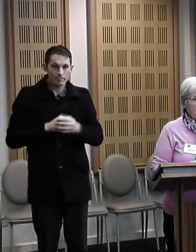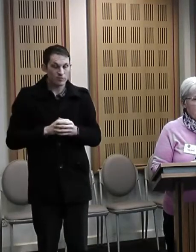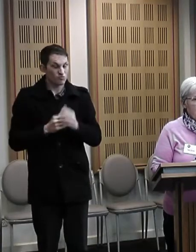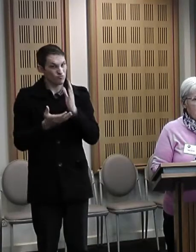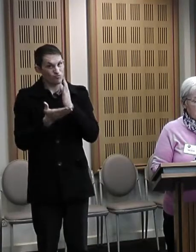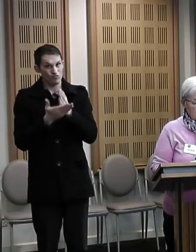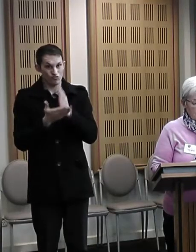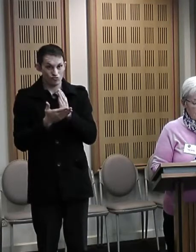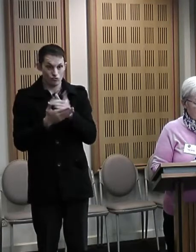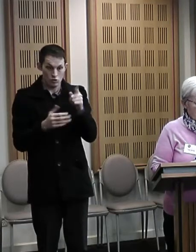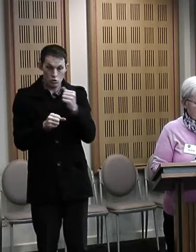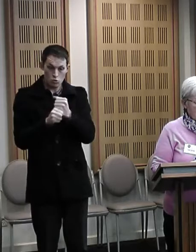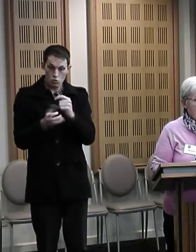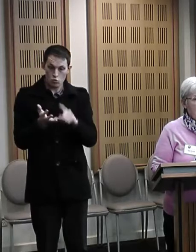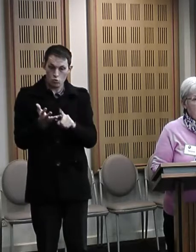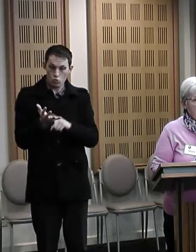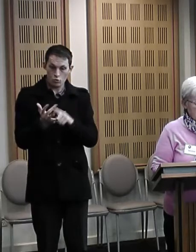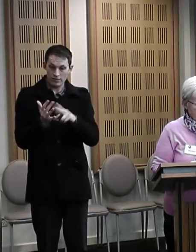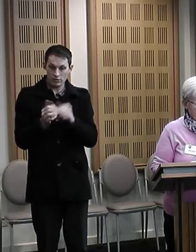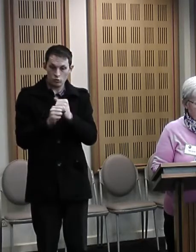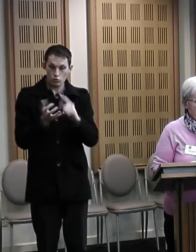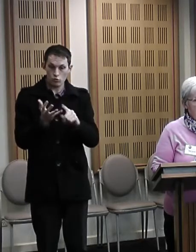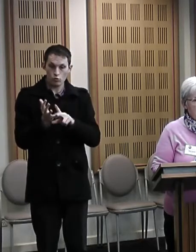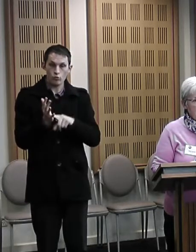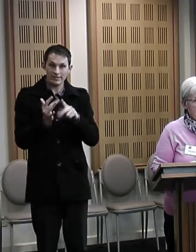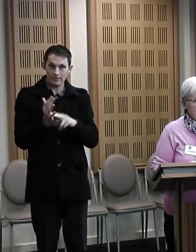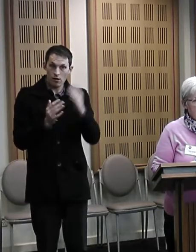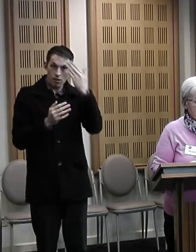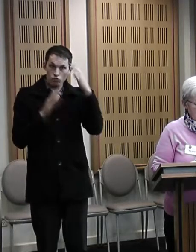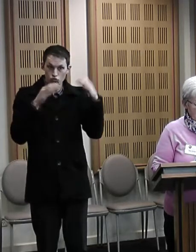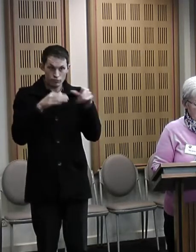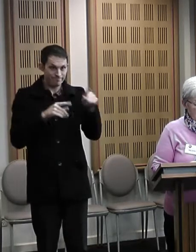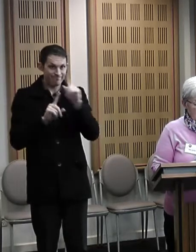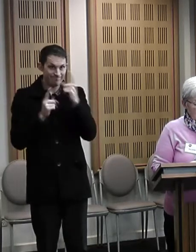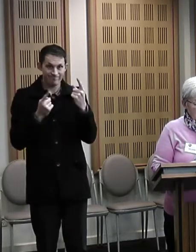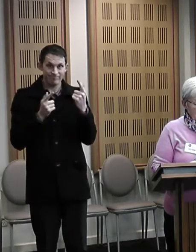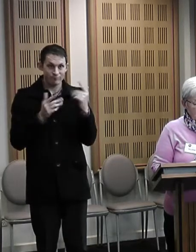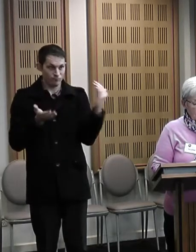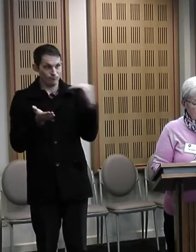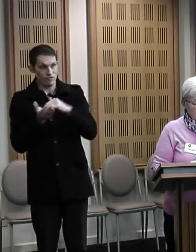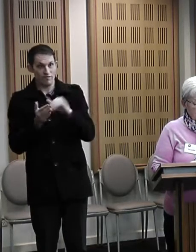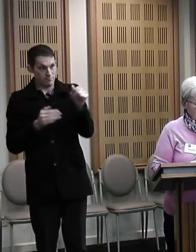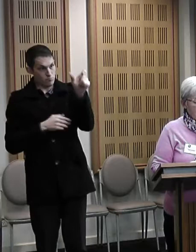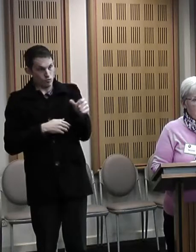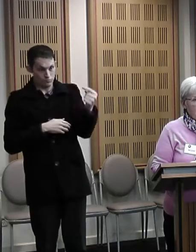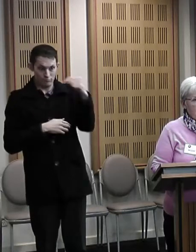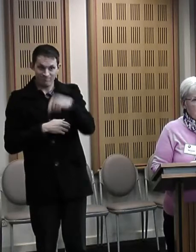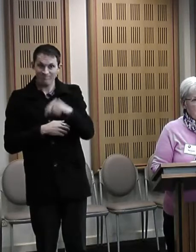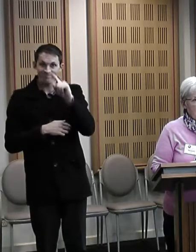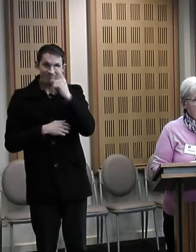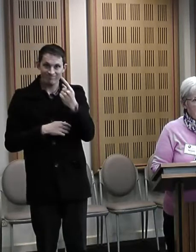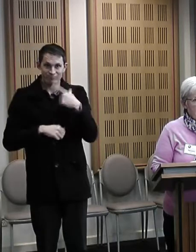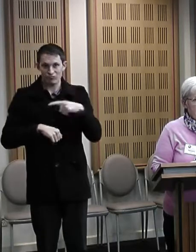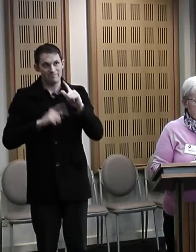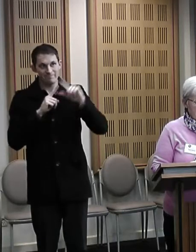of the Goolam Goolam Co-op or the Elders Group to attend in person. But we do have a video to show you a little